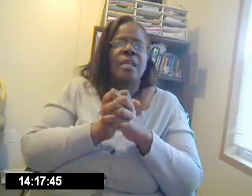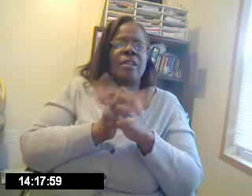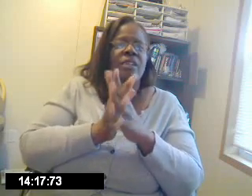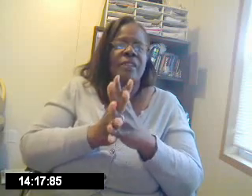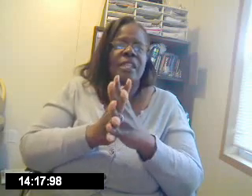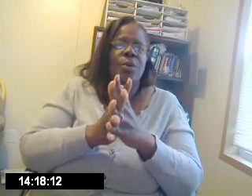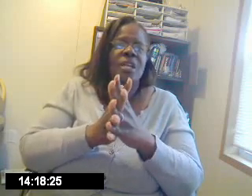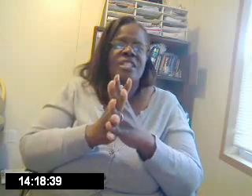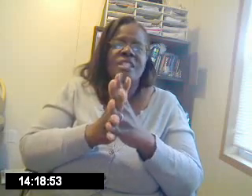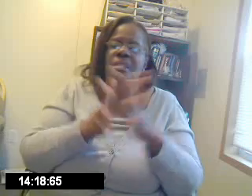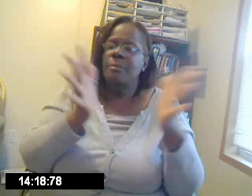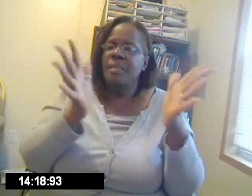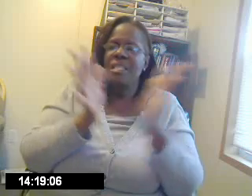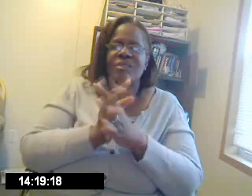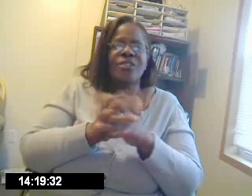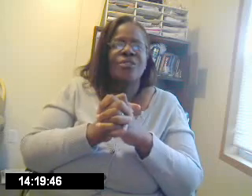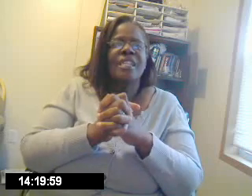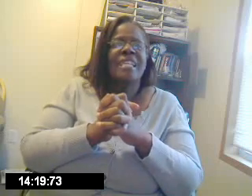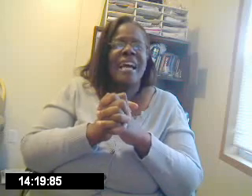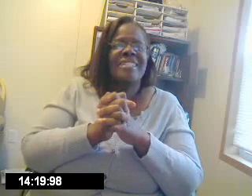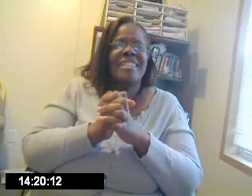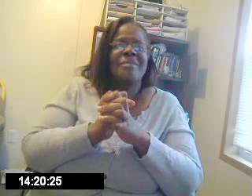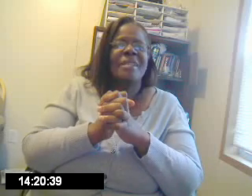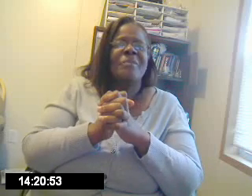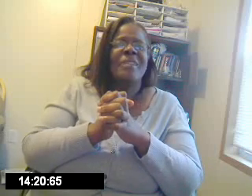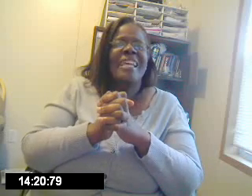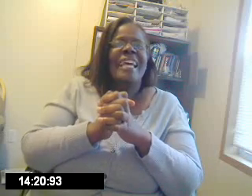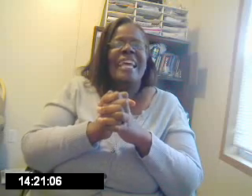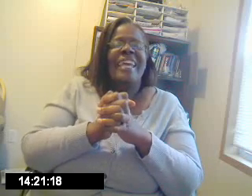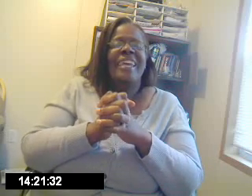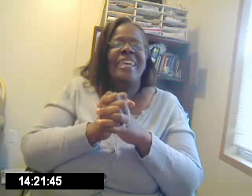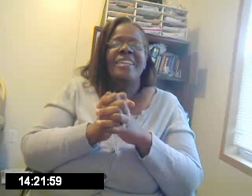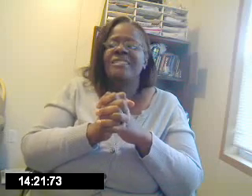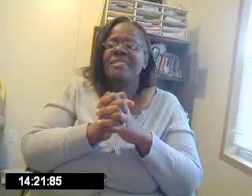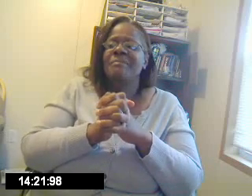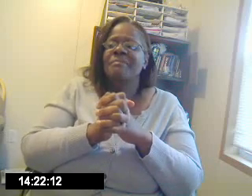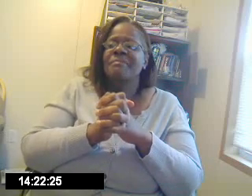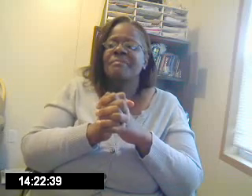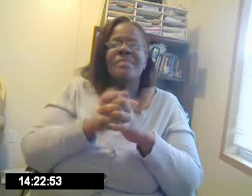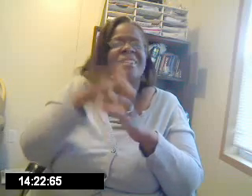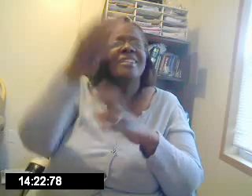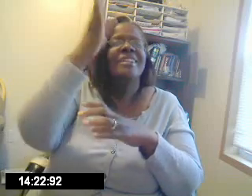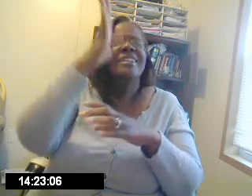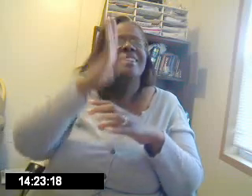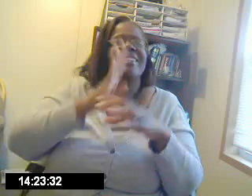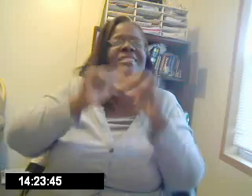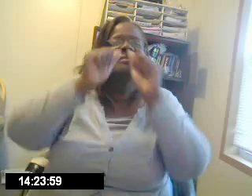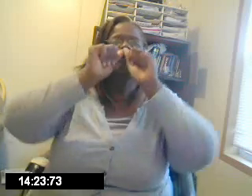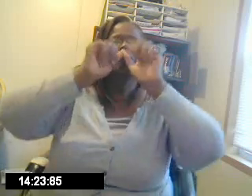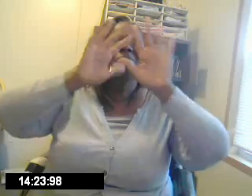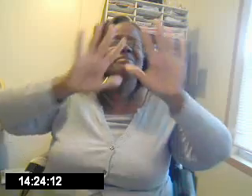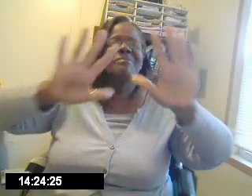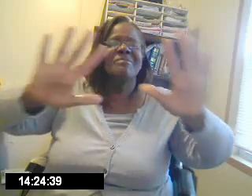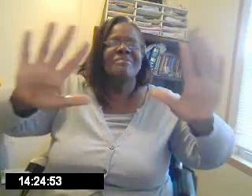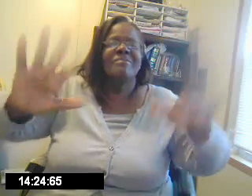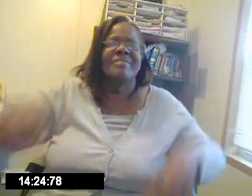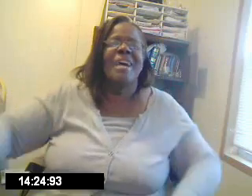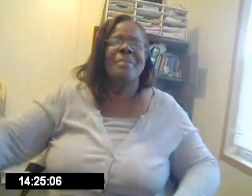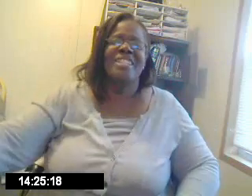if have any questions, please feel free to contact me, and God bless